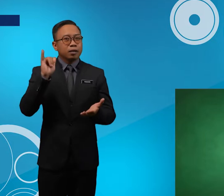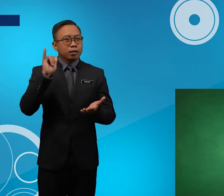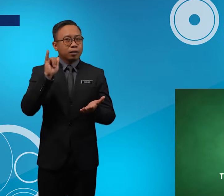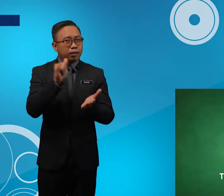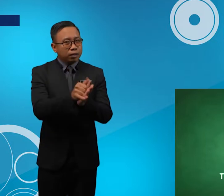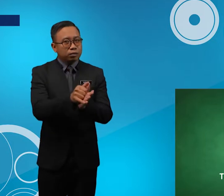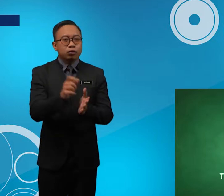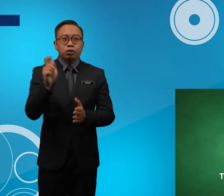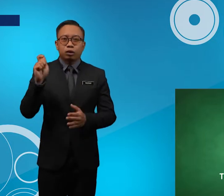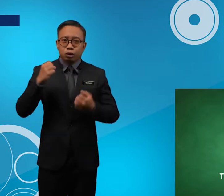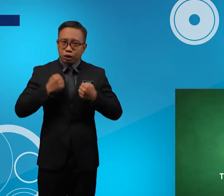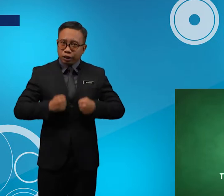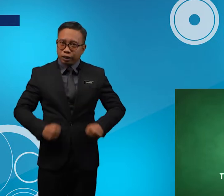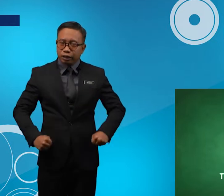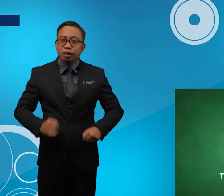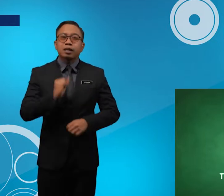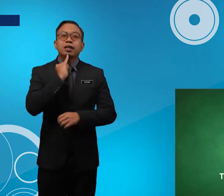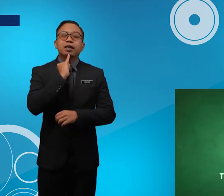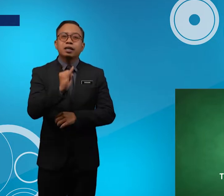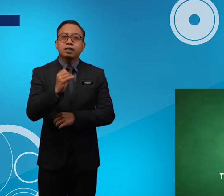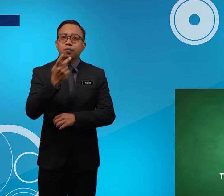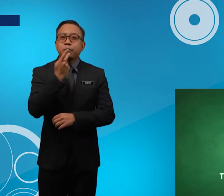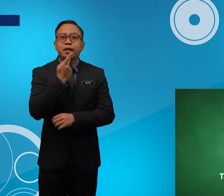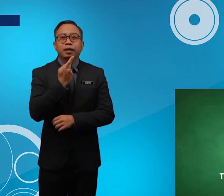This T-shirt Is Pink